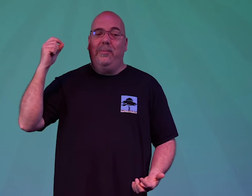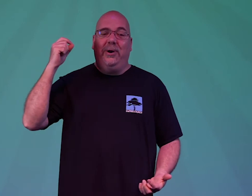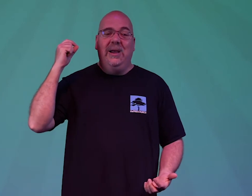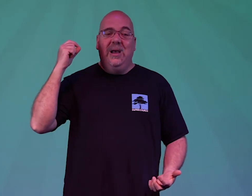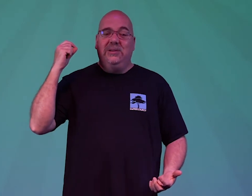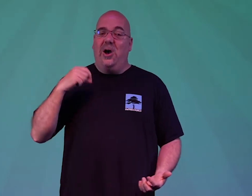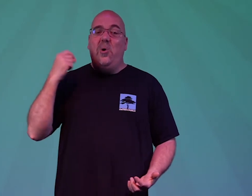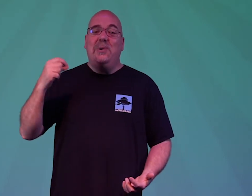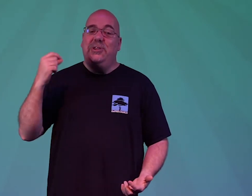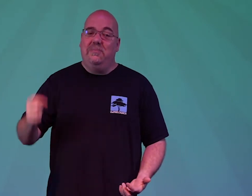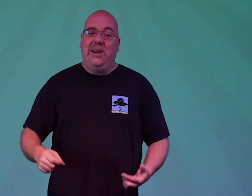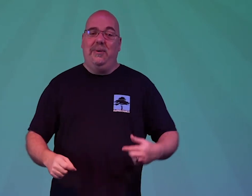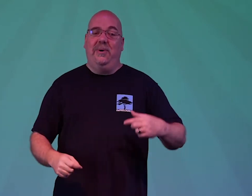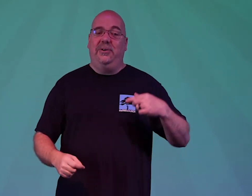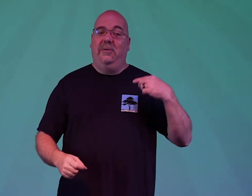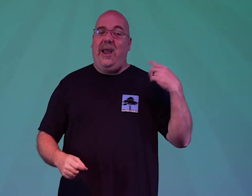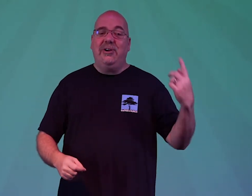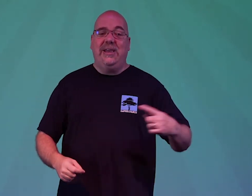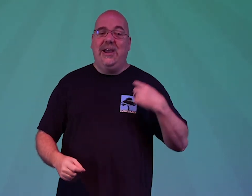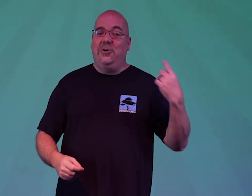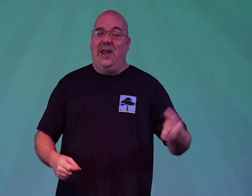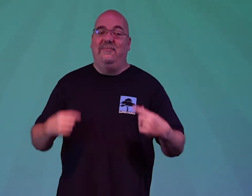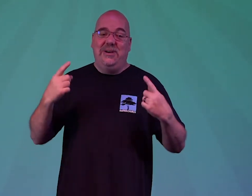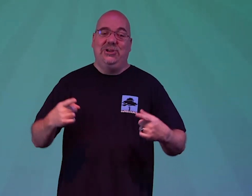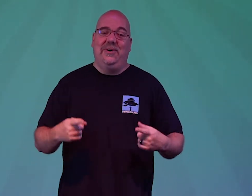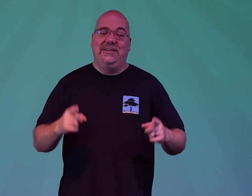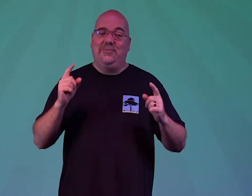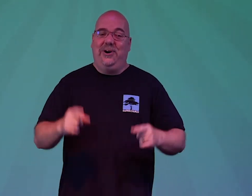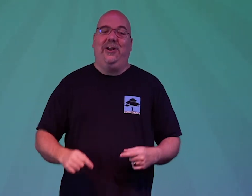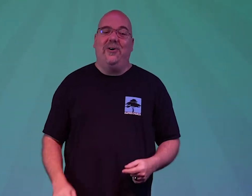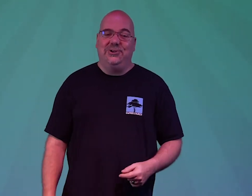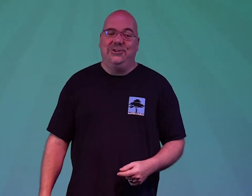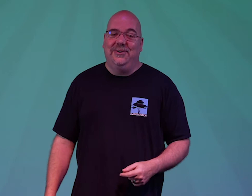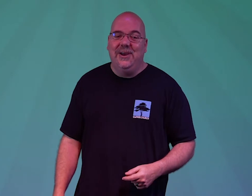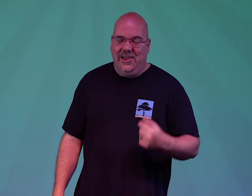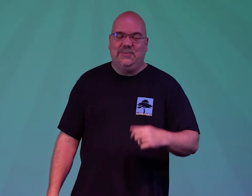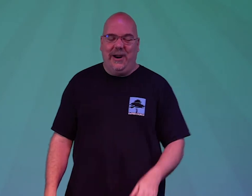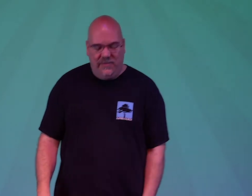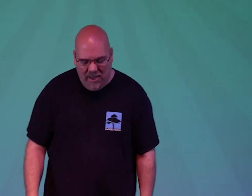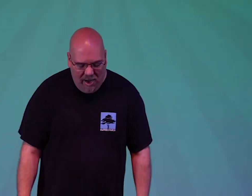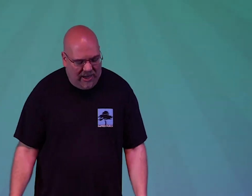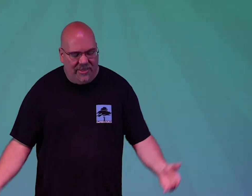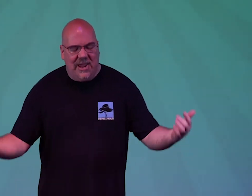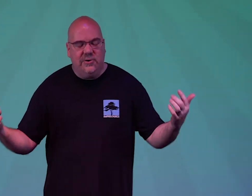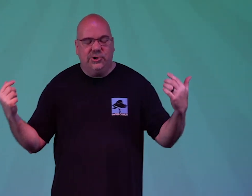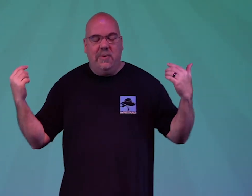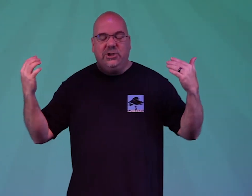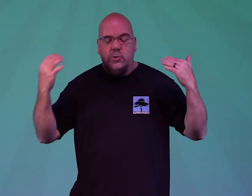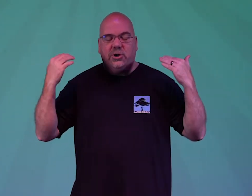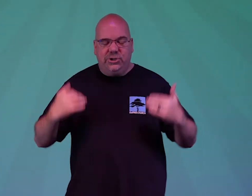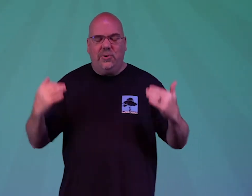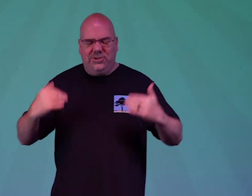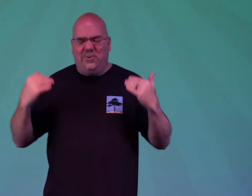so keep remembering to not only with your money but with everything in your life be generous that's what god calls you to let's pray god thank you